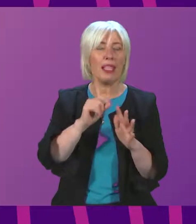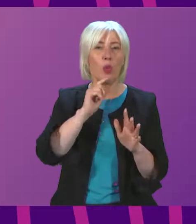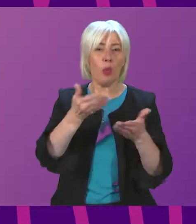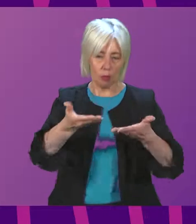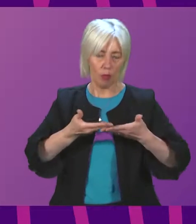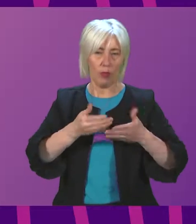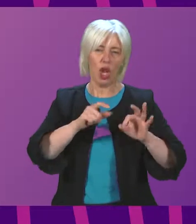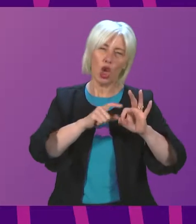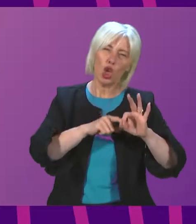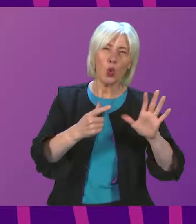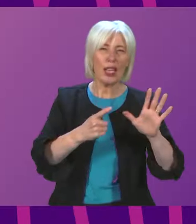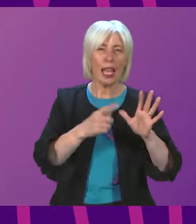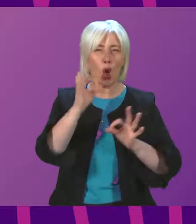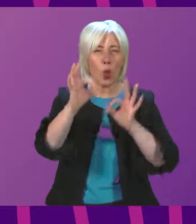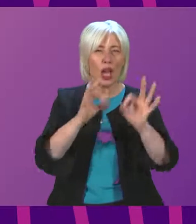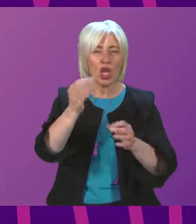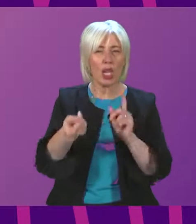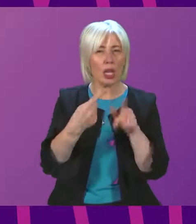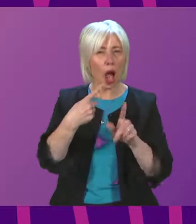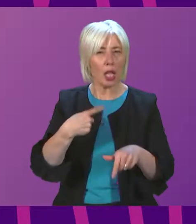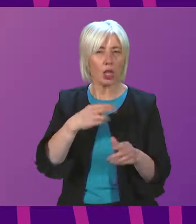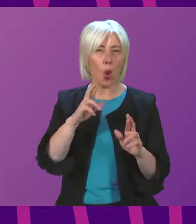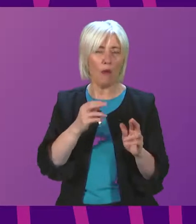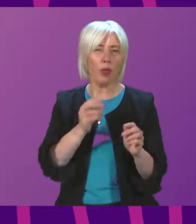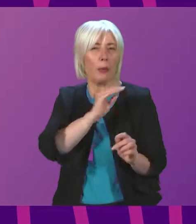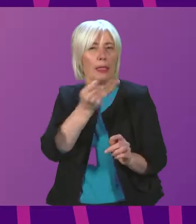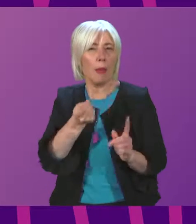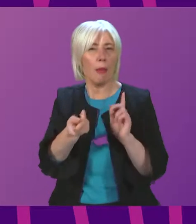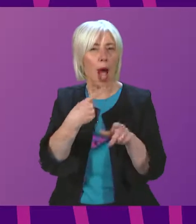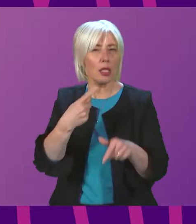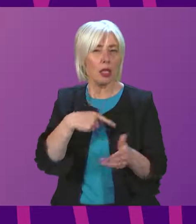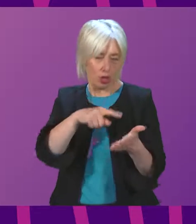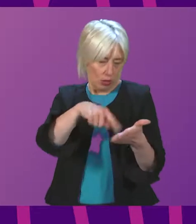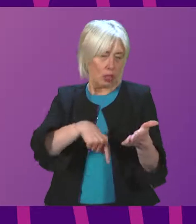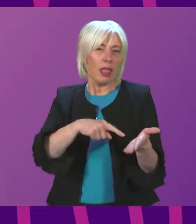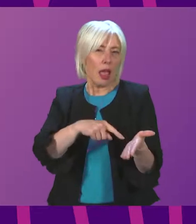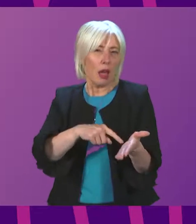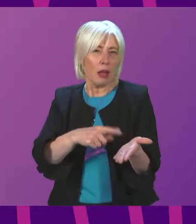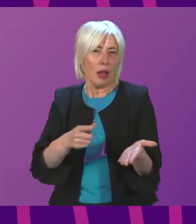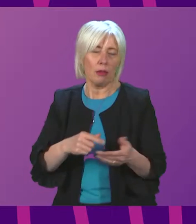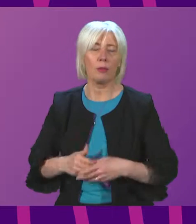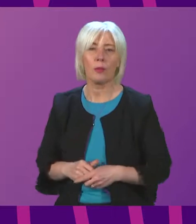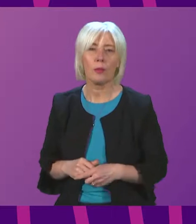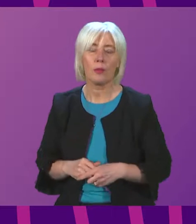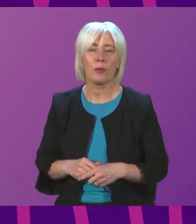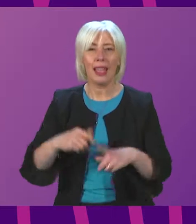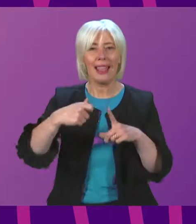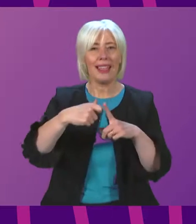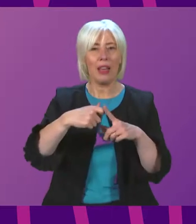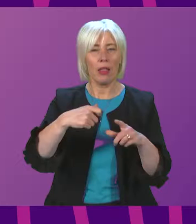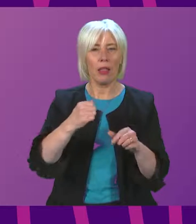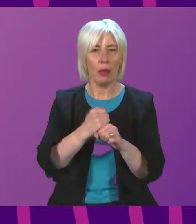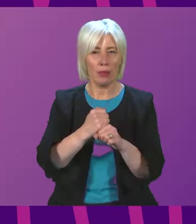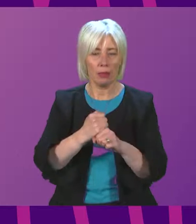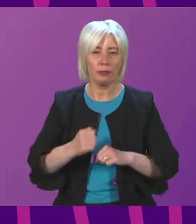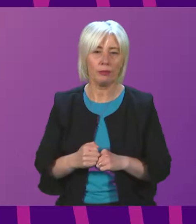terms of the information that I'll provide, that will help to answer some of those constituent inquiries. Kenneth Gibson to be followed by Forzel Chowdhury. Thank